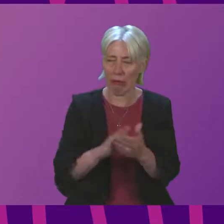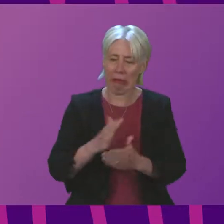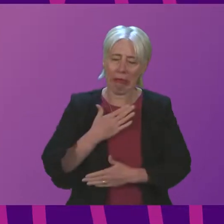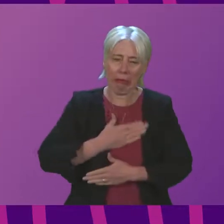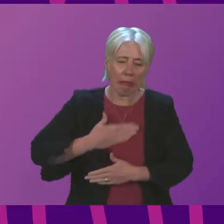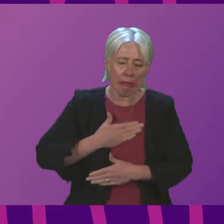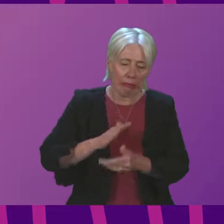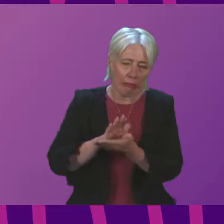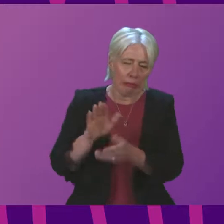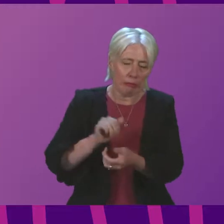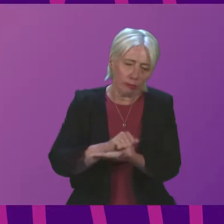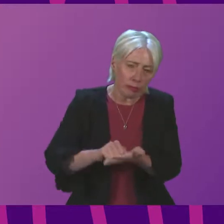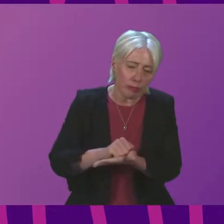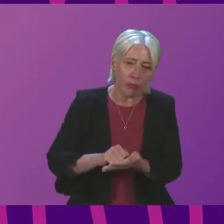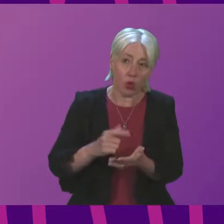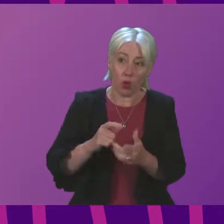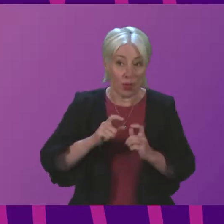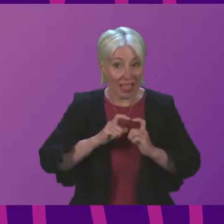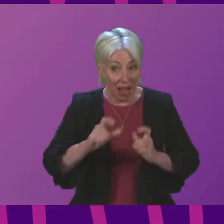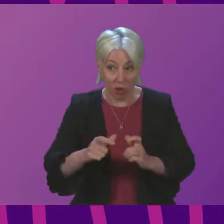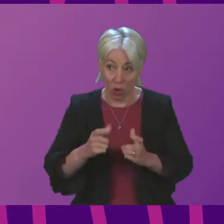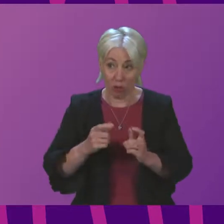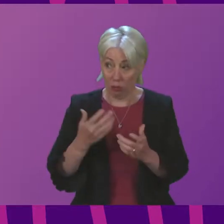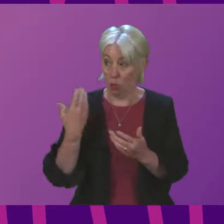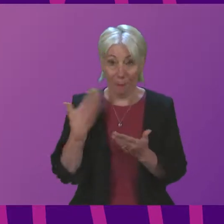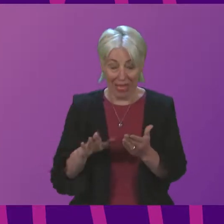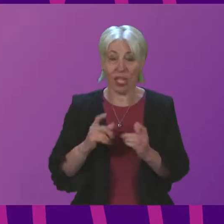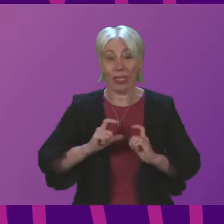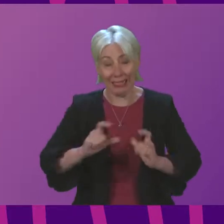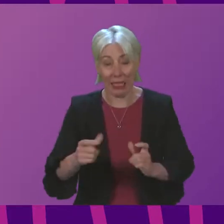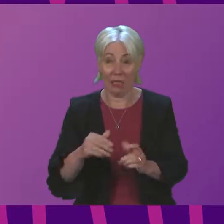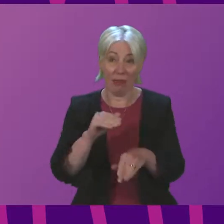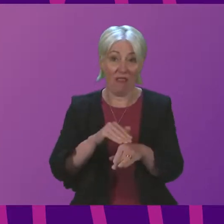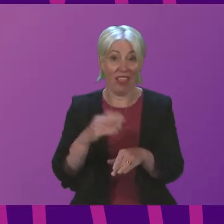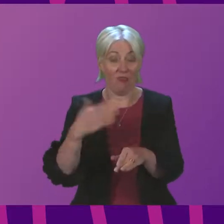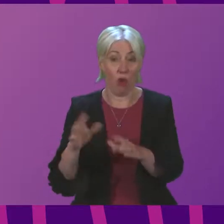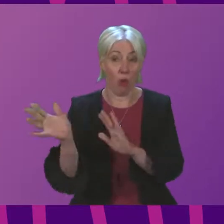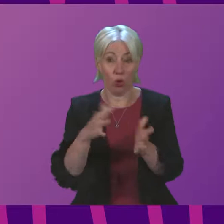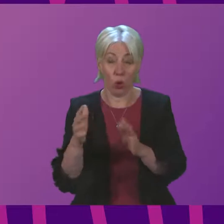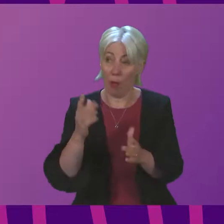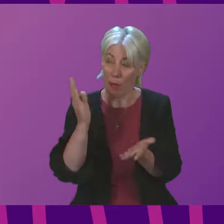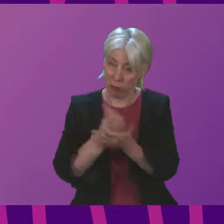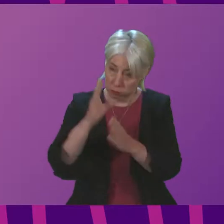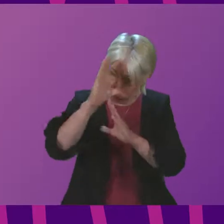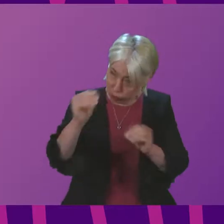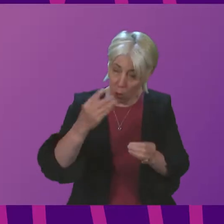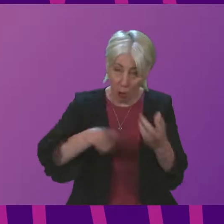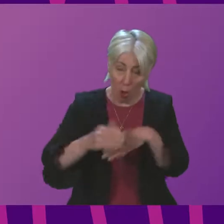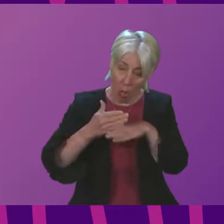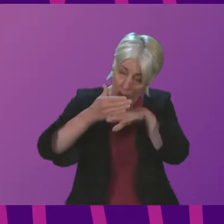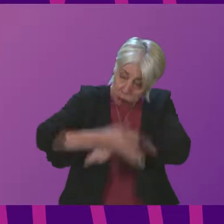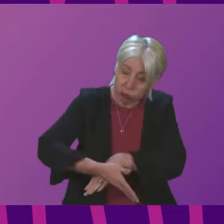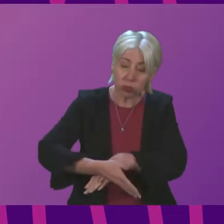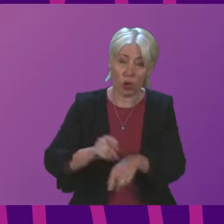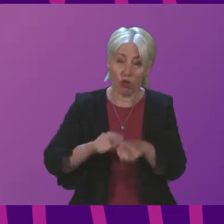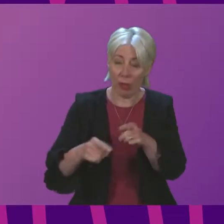who has been and continues to be affected, and assure everyone involved that every effort has been made with our partners to address the impacts